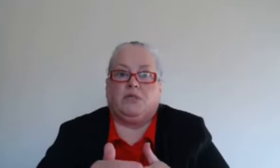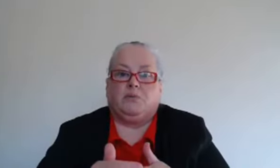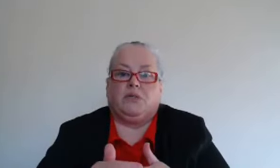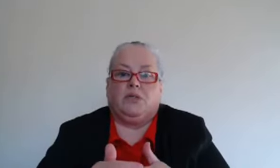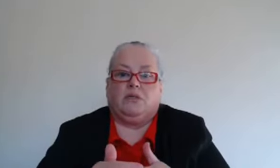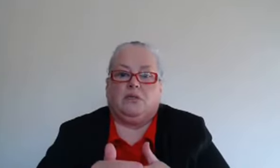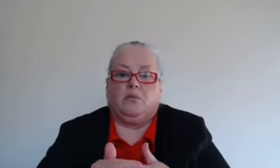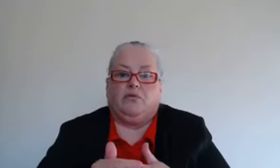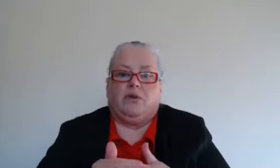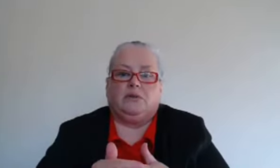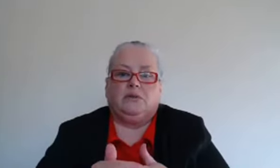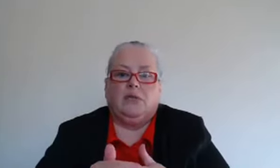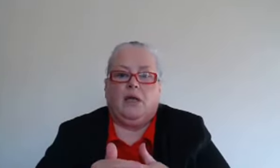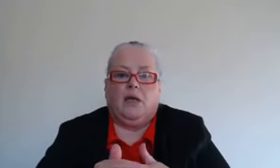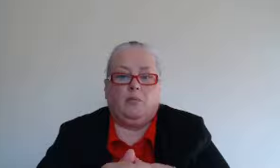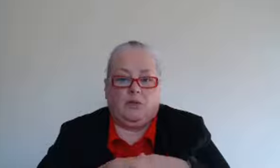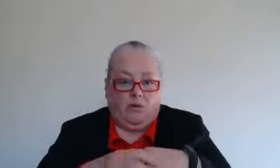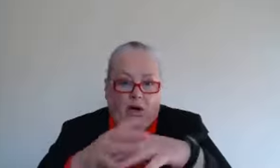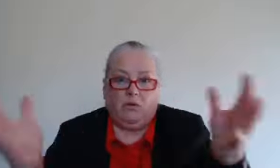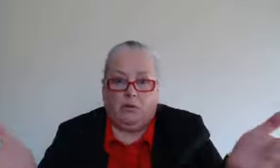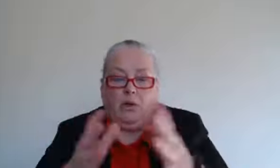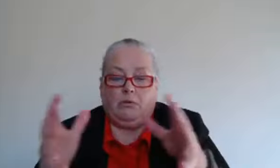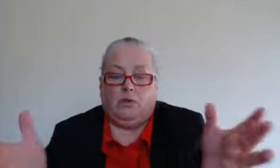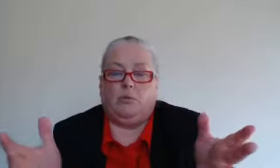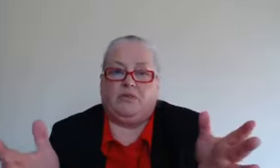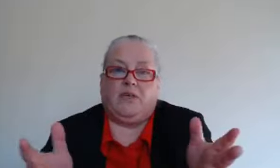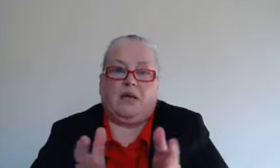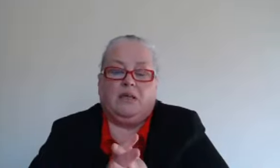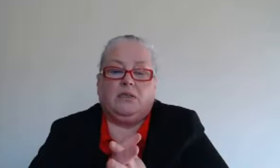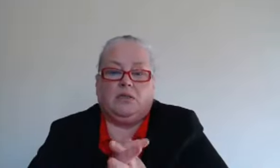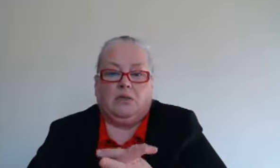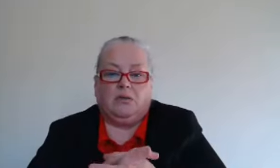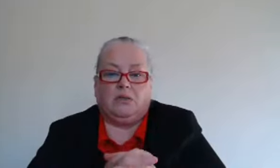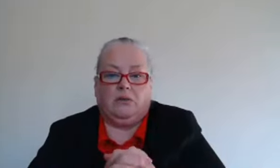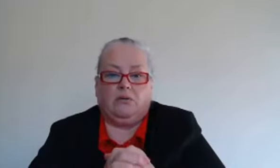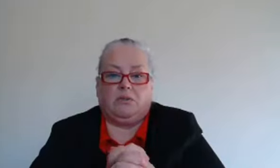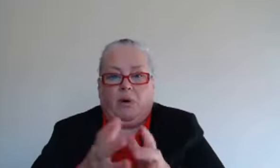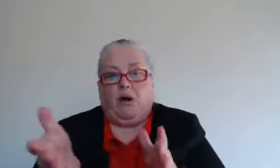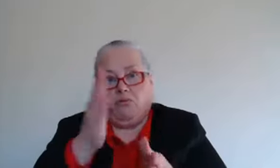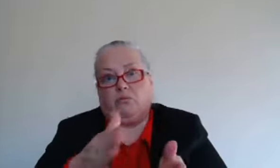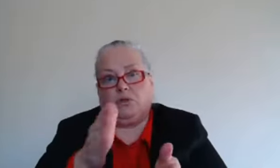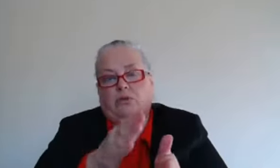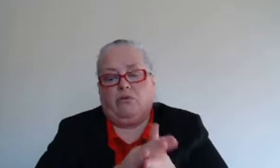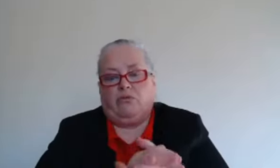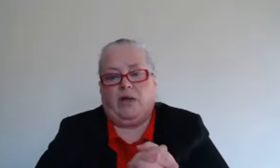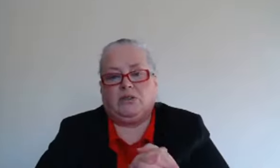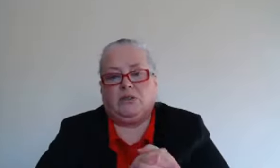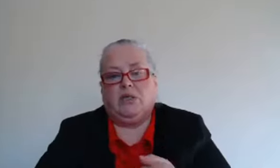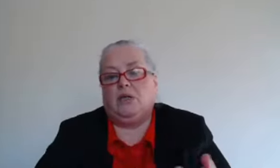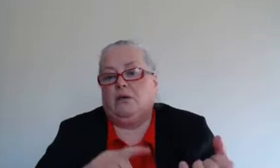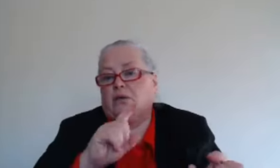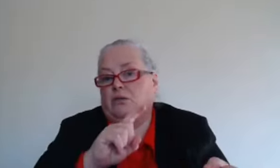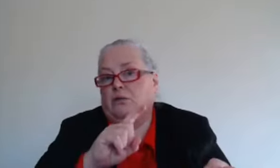this particular type of fear and there are a number of techniques you can also use apart from doing reflection you can do